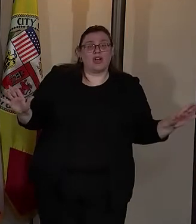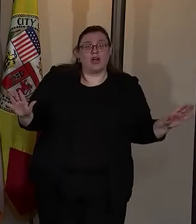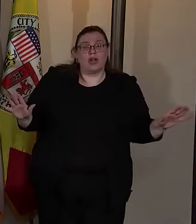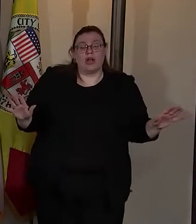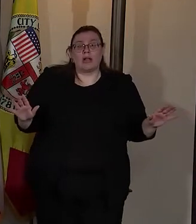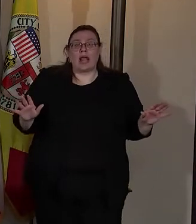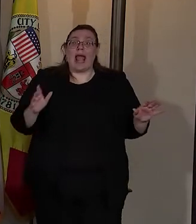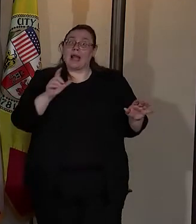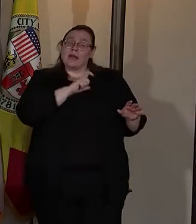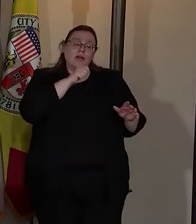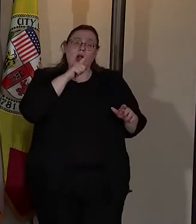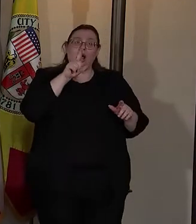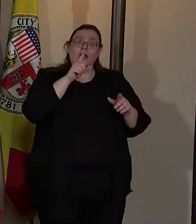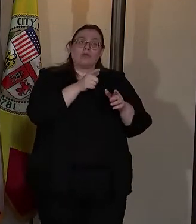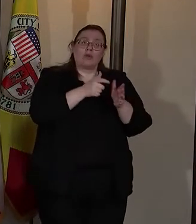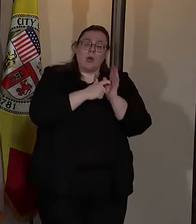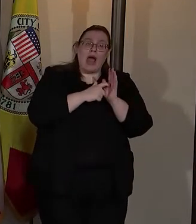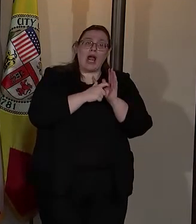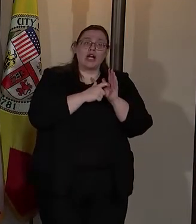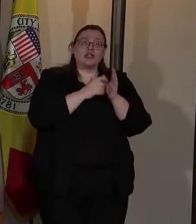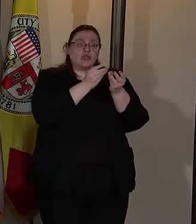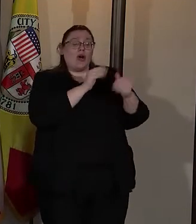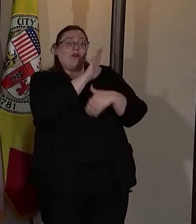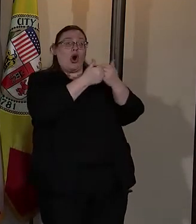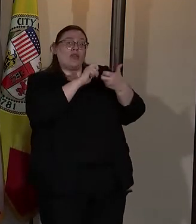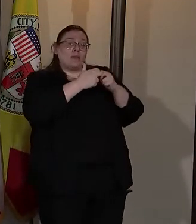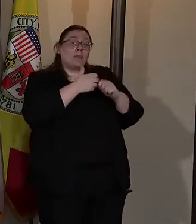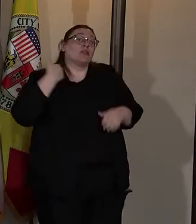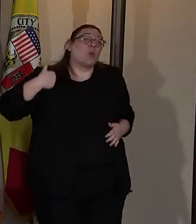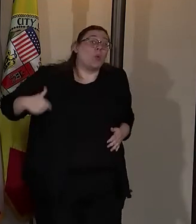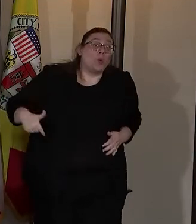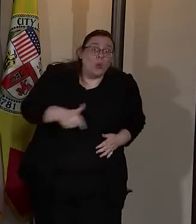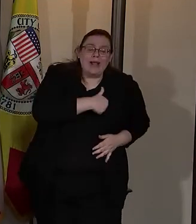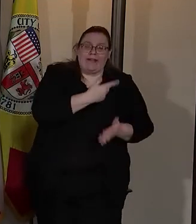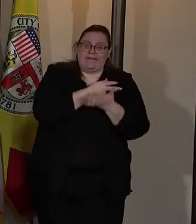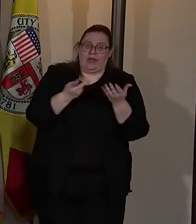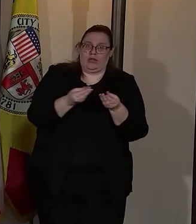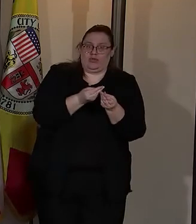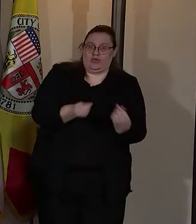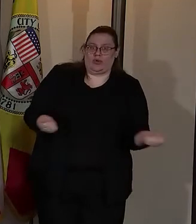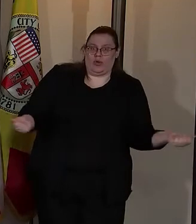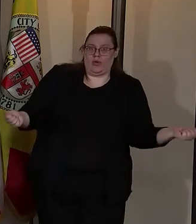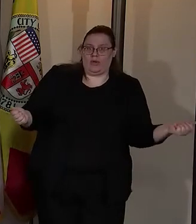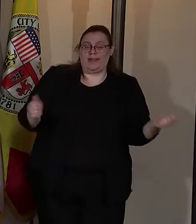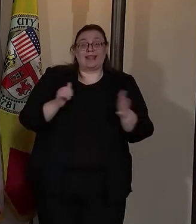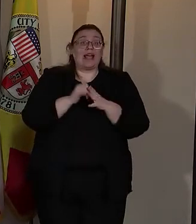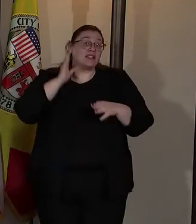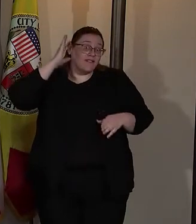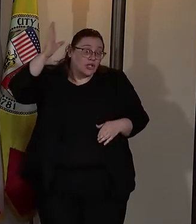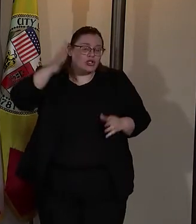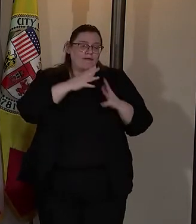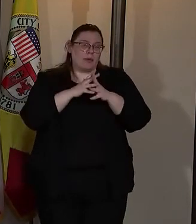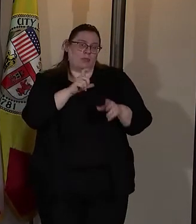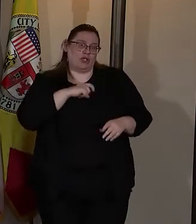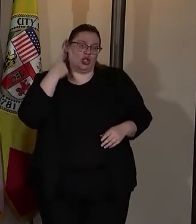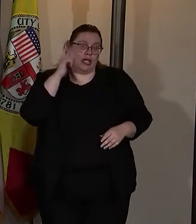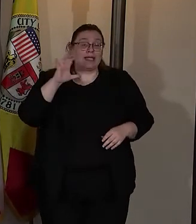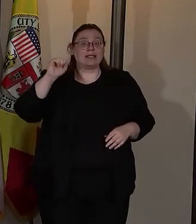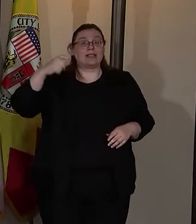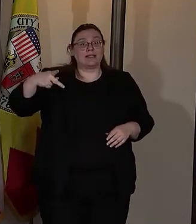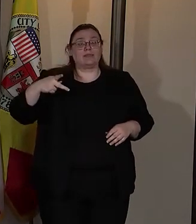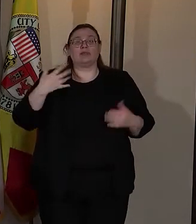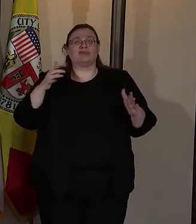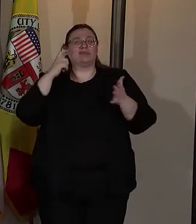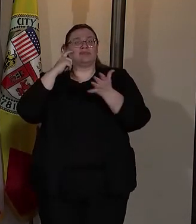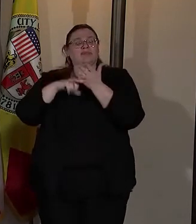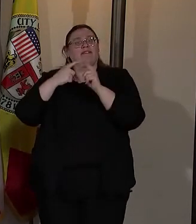solve every problem that we have failed to solve. This is the future of American policing. CSP was noted in